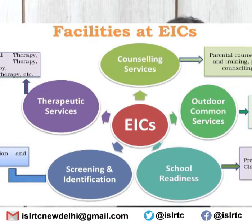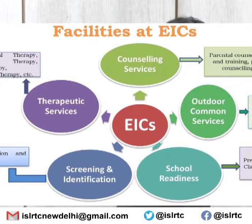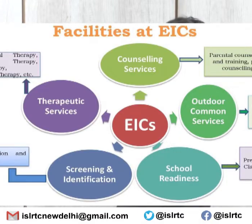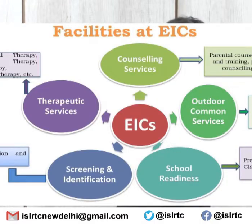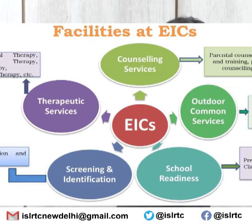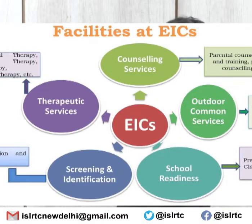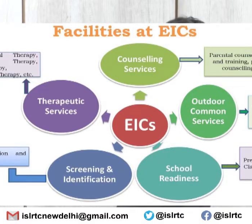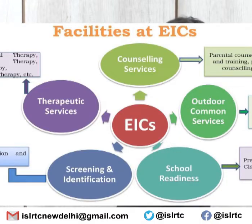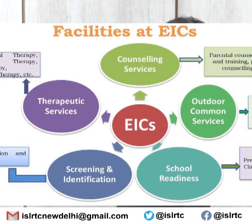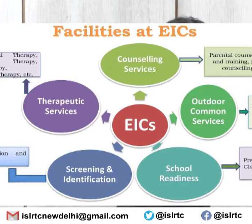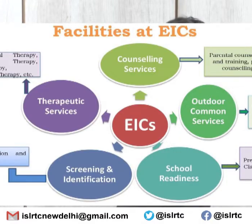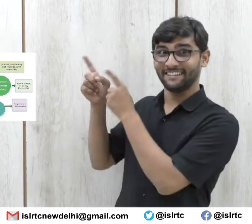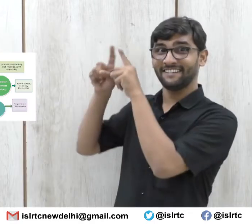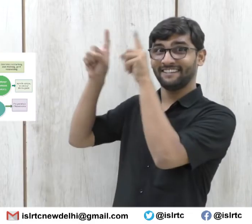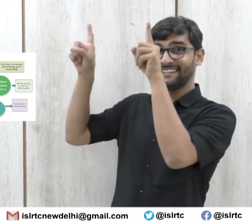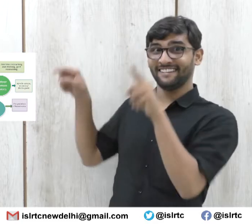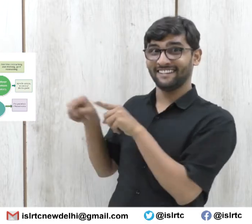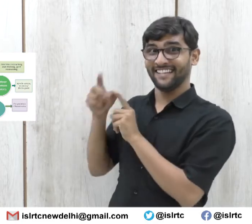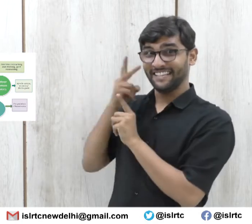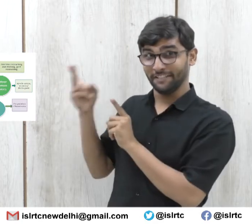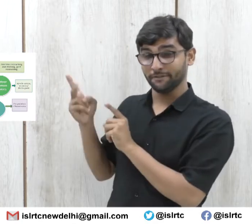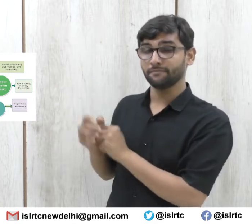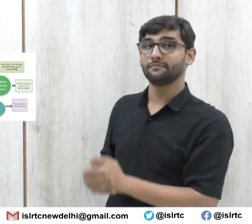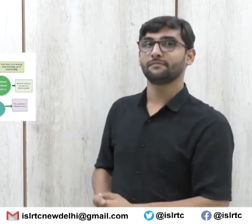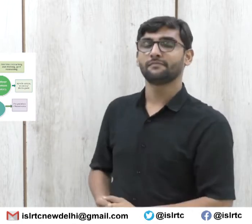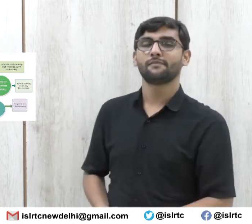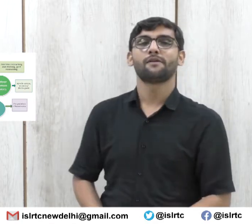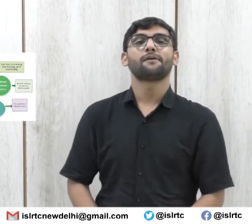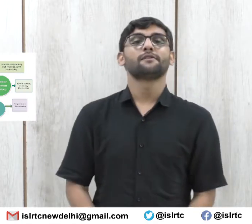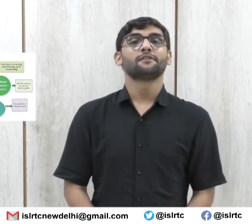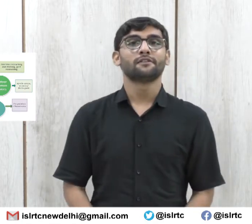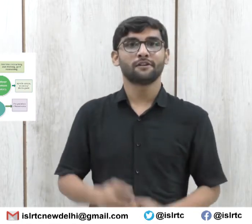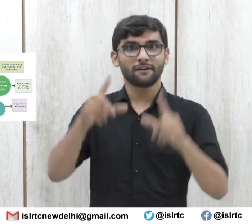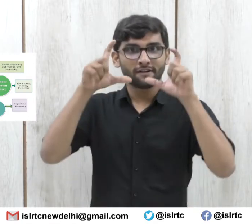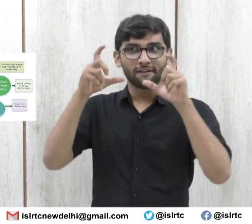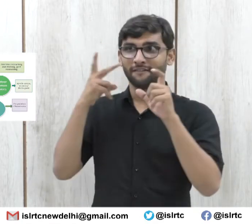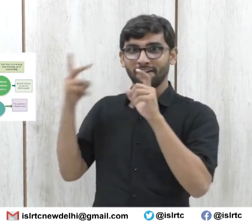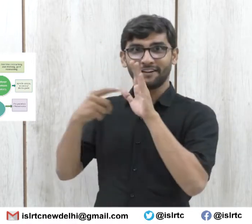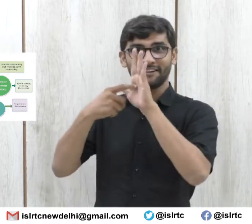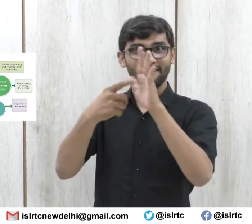A chart being shown related to facilities at EICs.